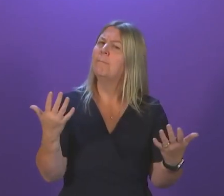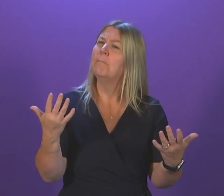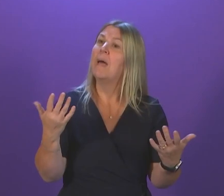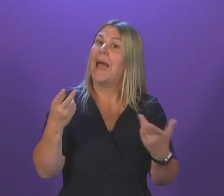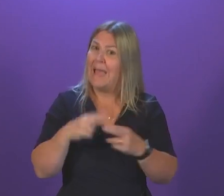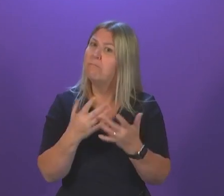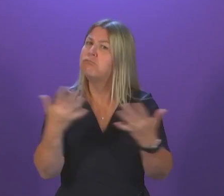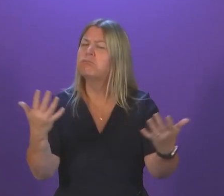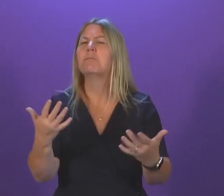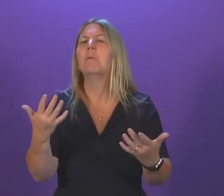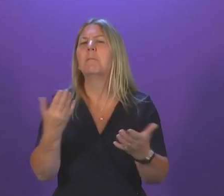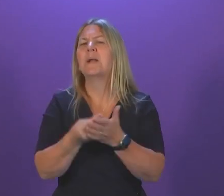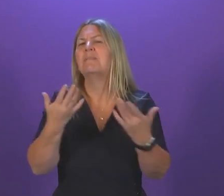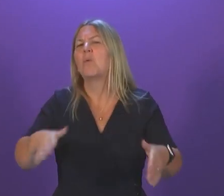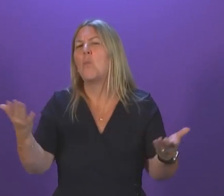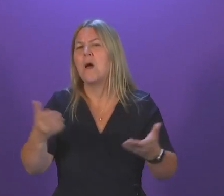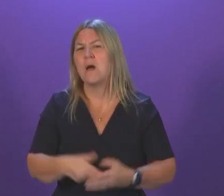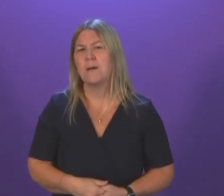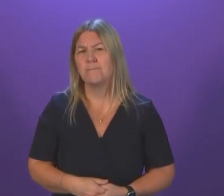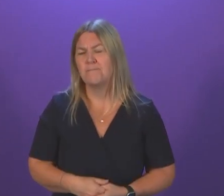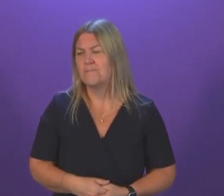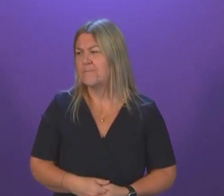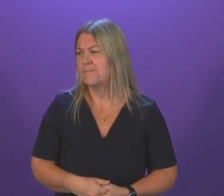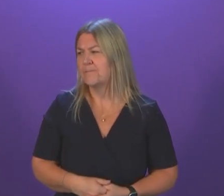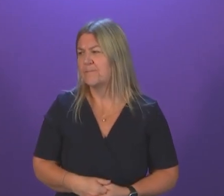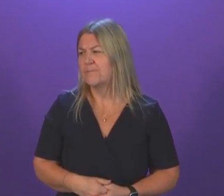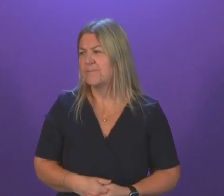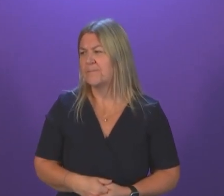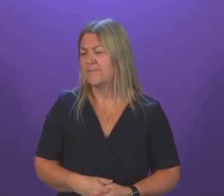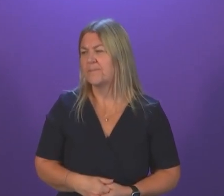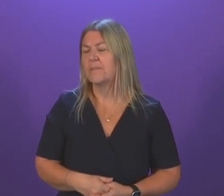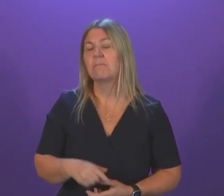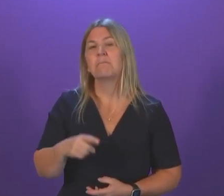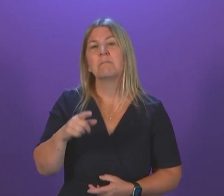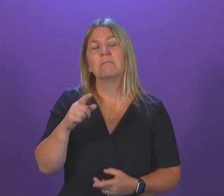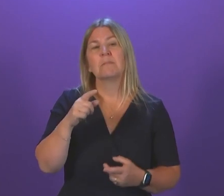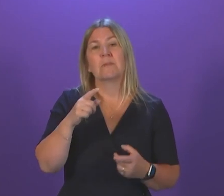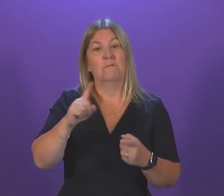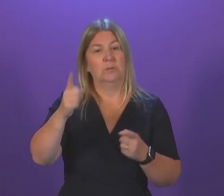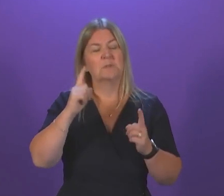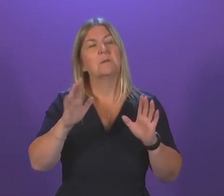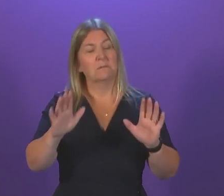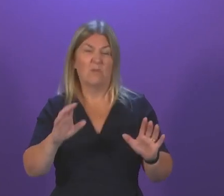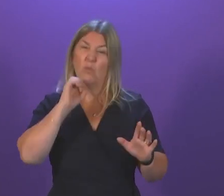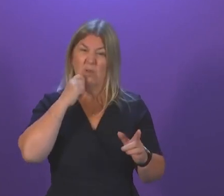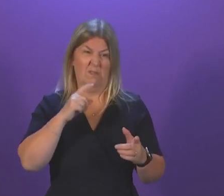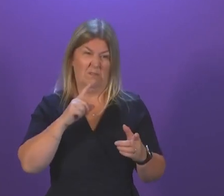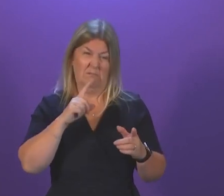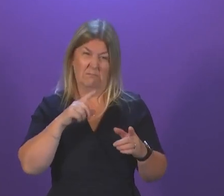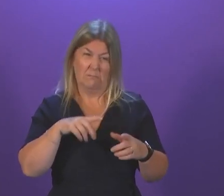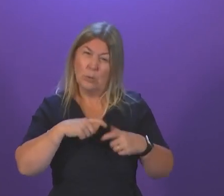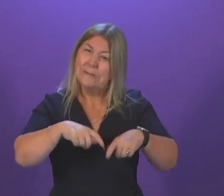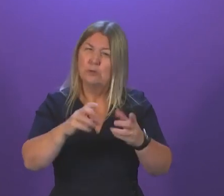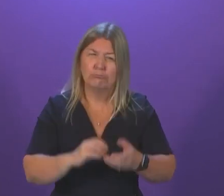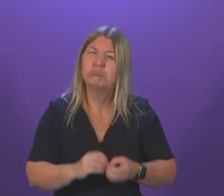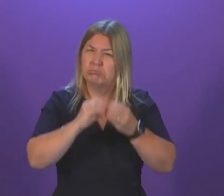We will continue to develop and set out our proposals on green ports. Can I say though it wasn't about the SNP not